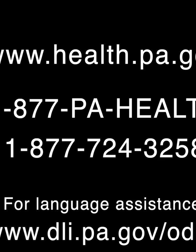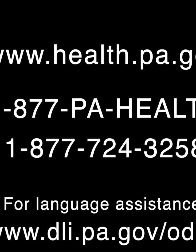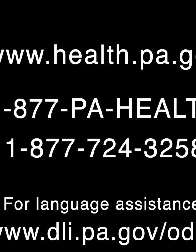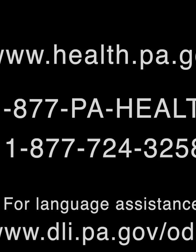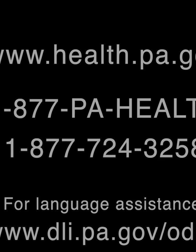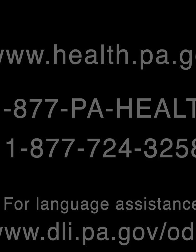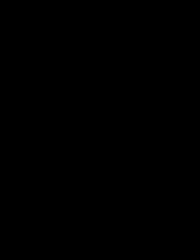Check the files.